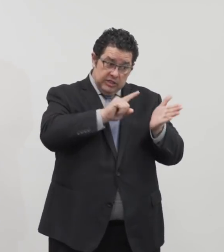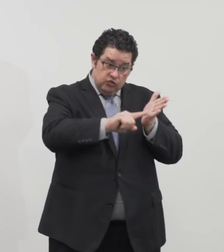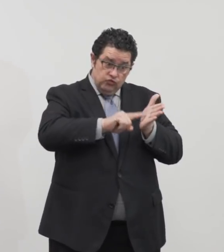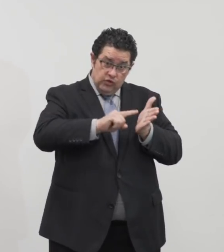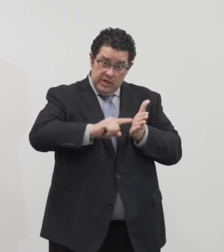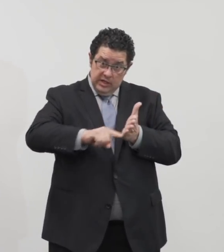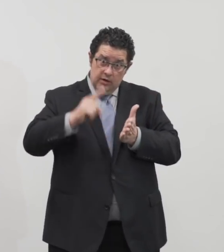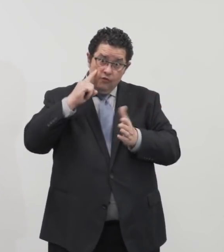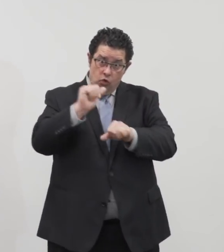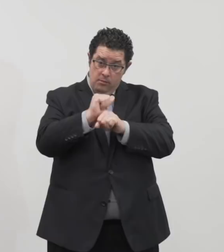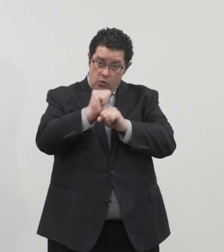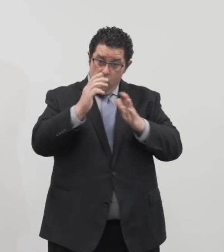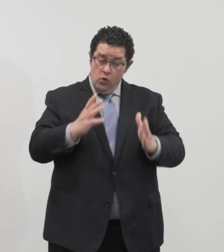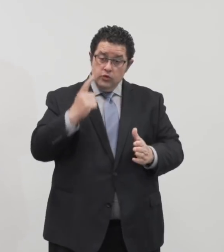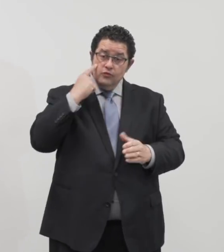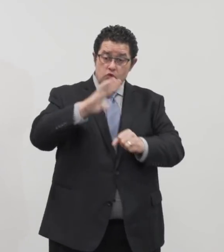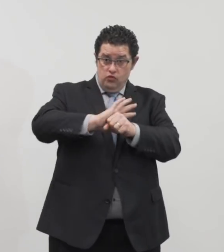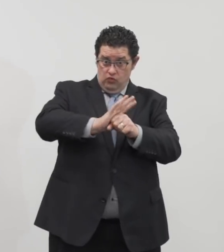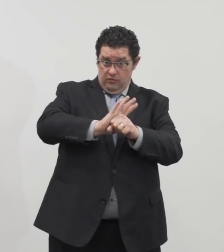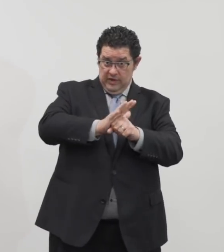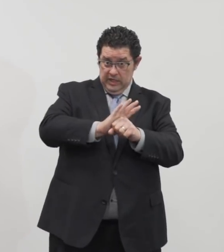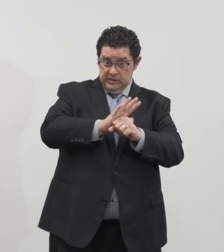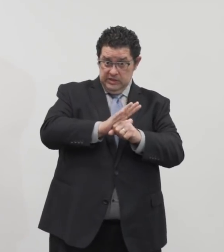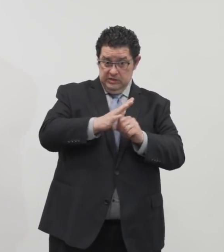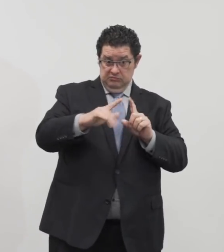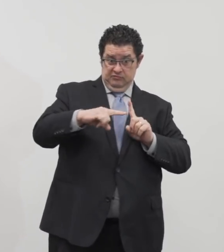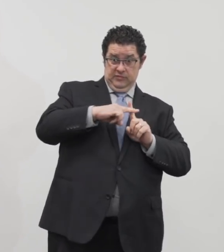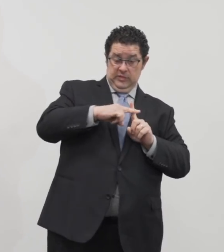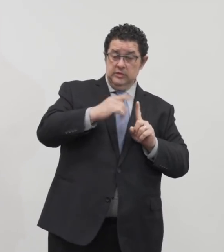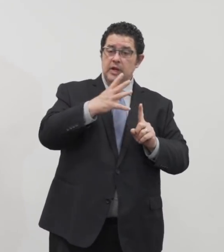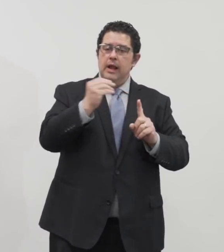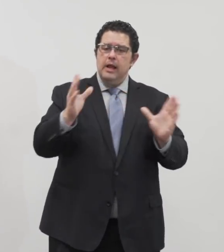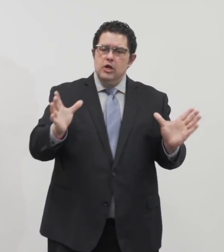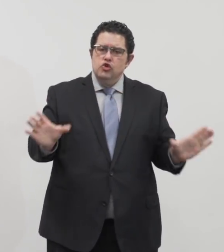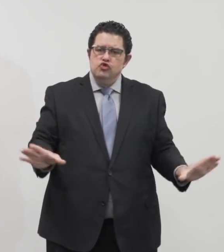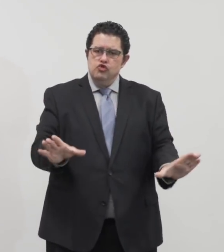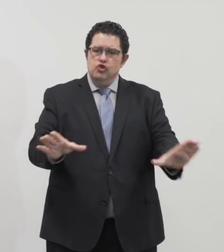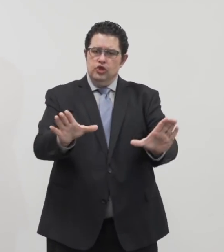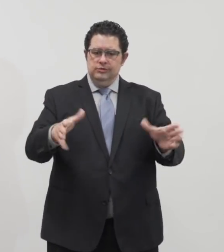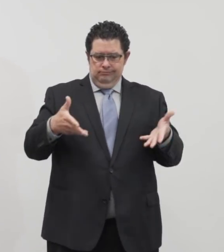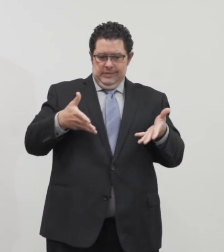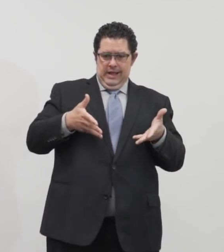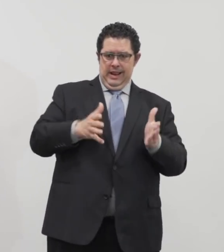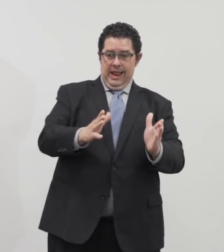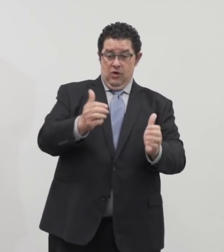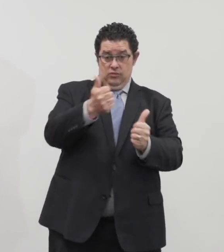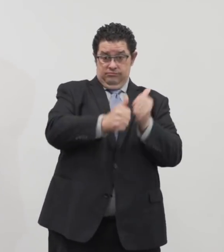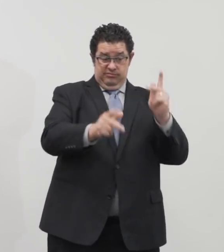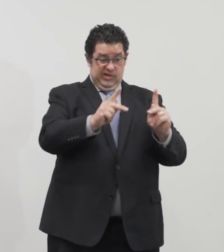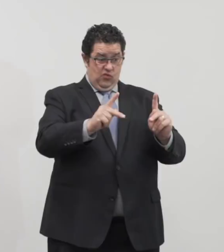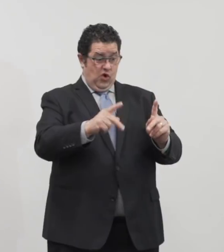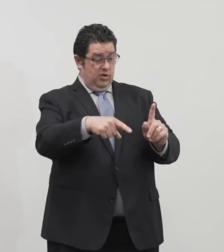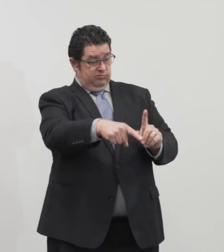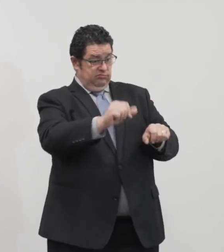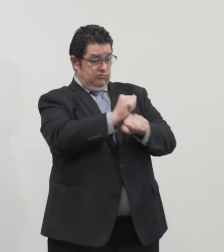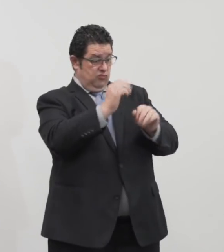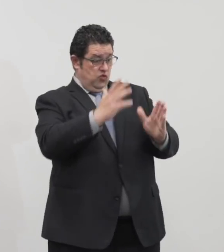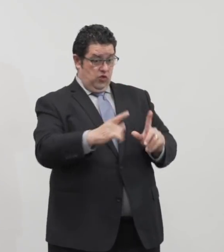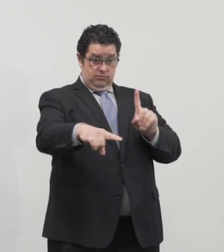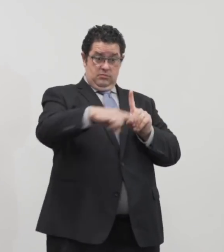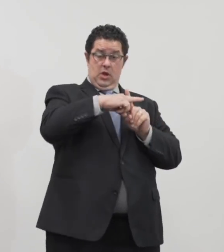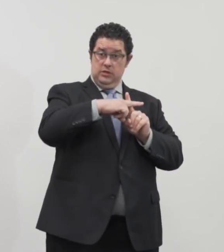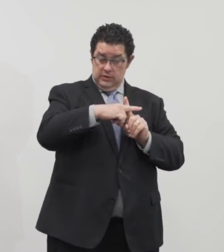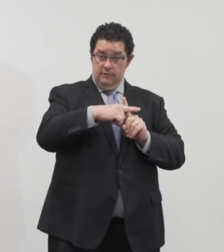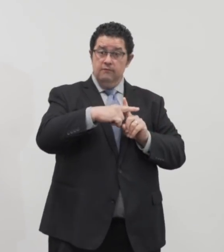risk of a COVID-19 infection. And encourage and allow anyone who tests positive for COVID-19